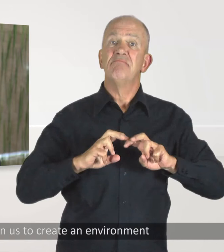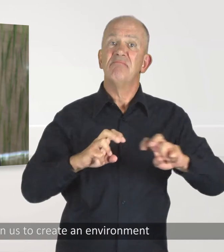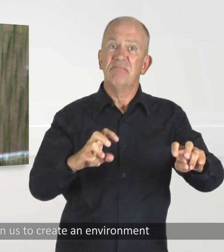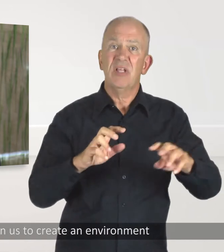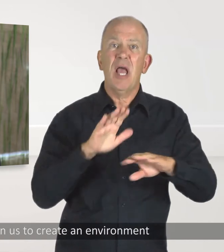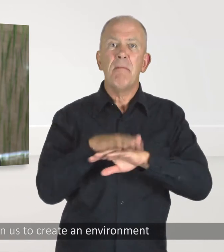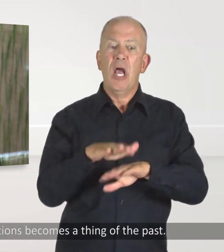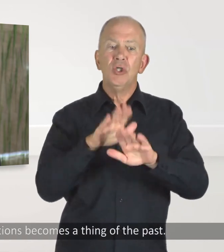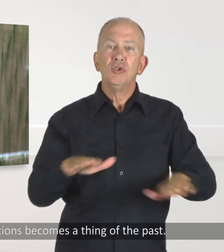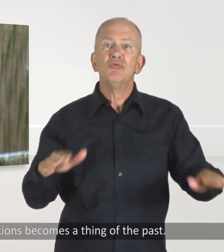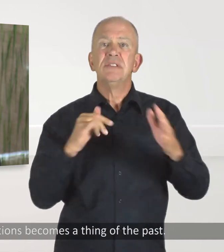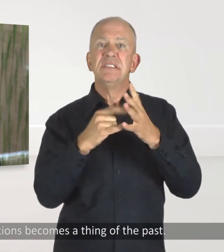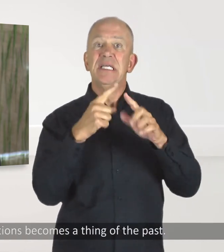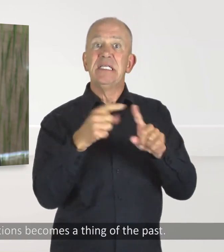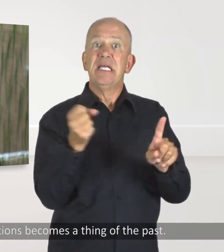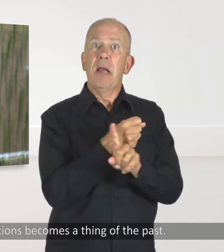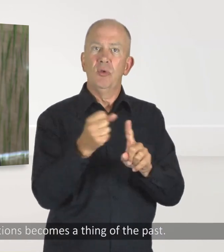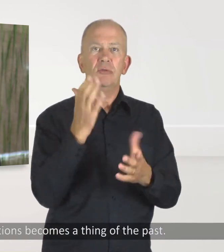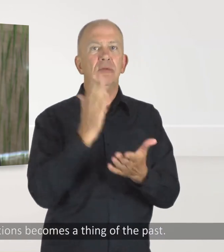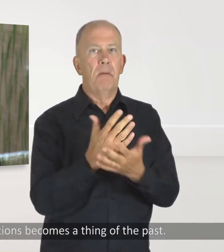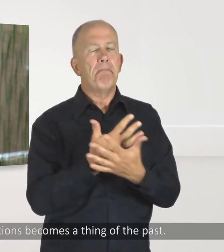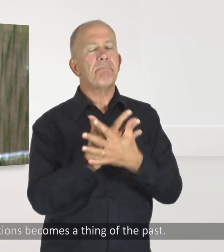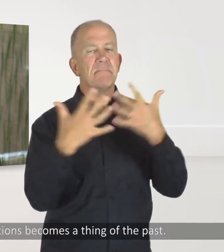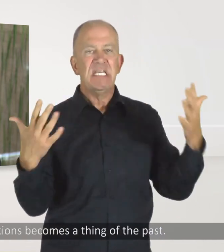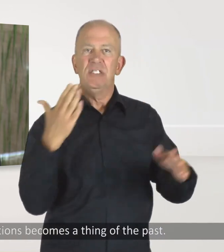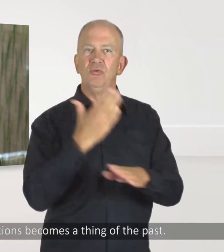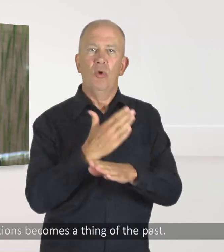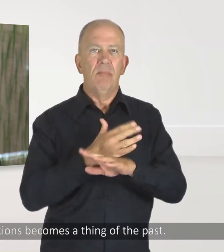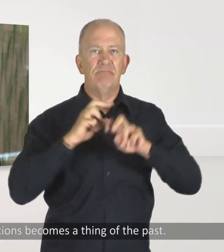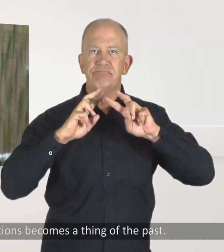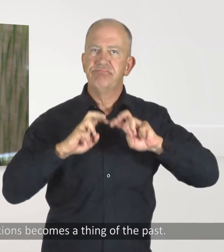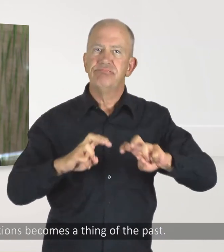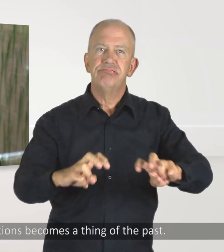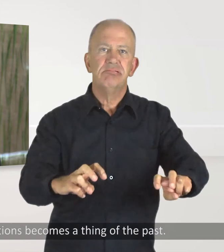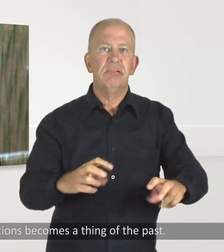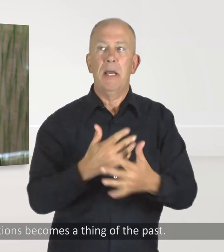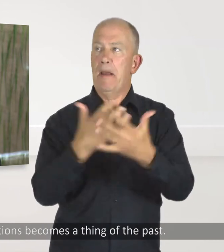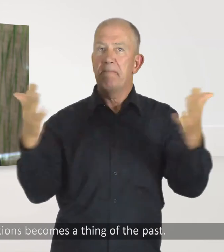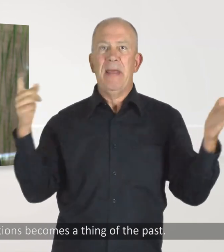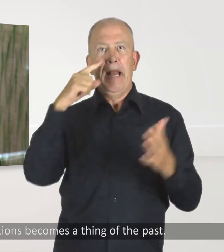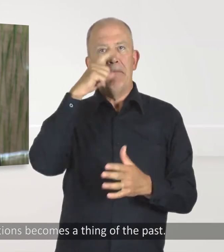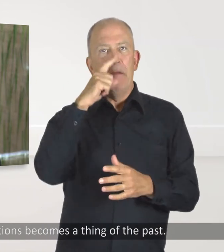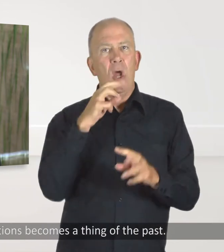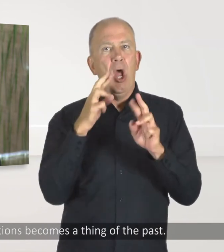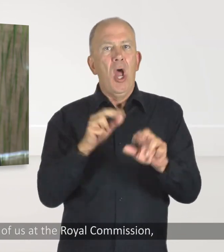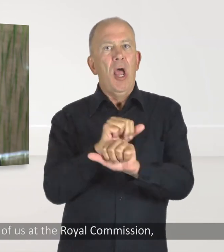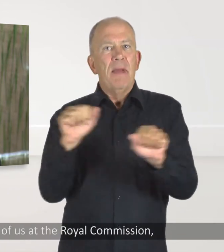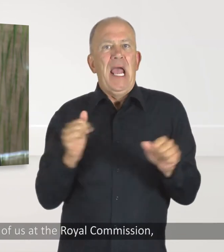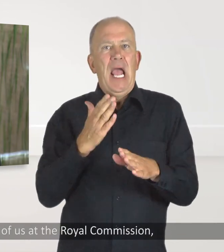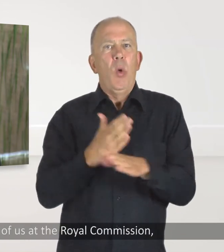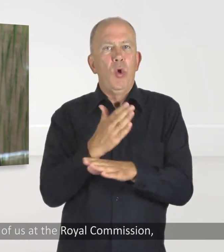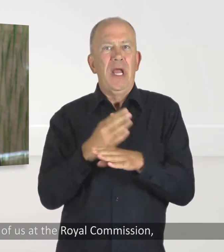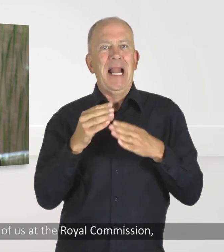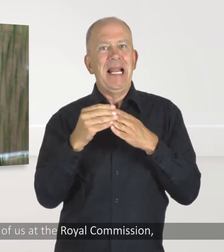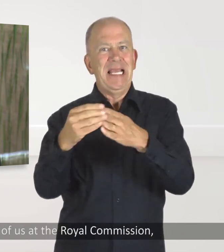environment where sexual abuse in institutions becomes a thing of the past. The